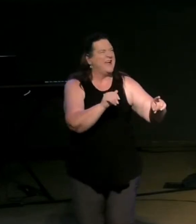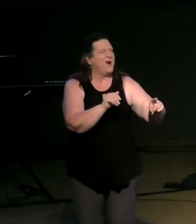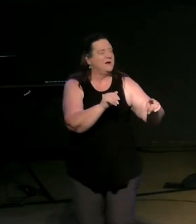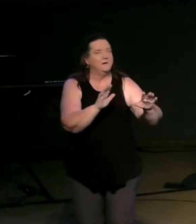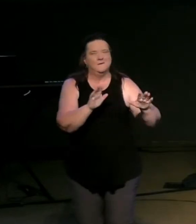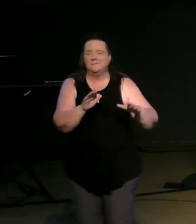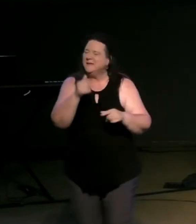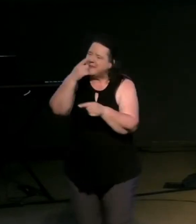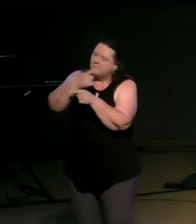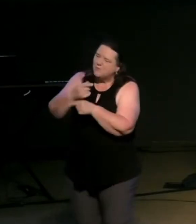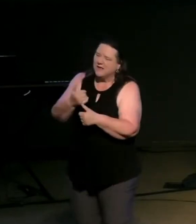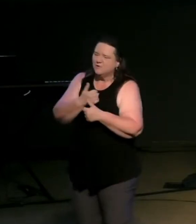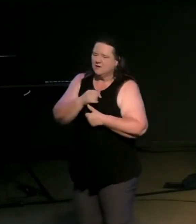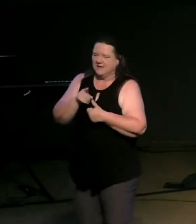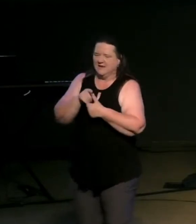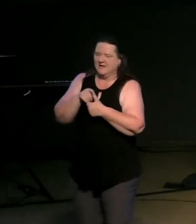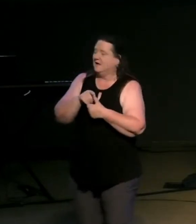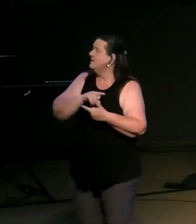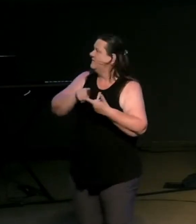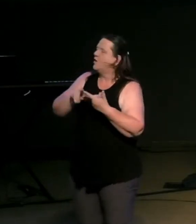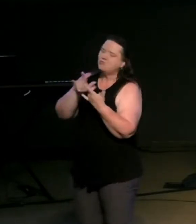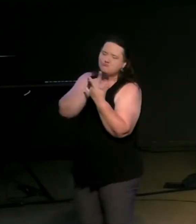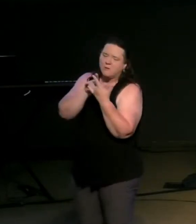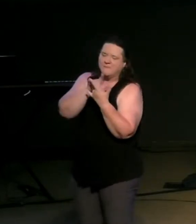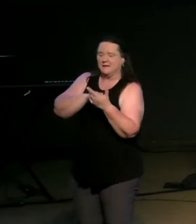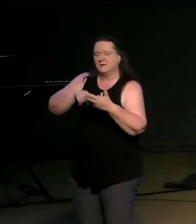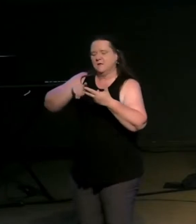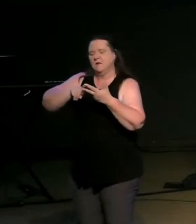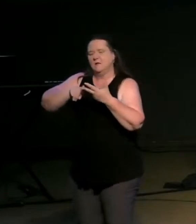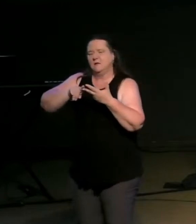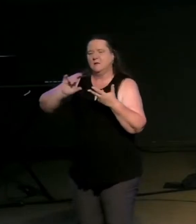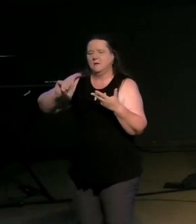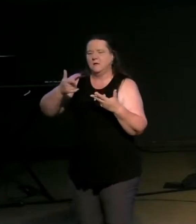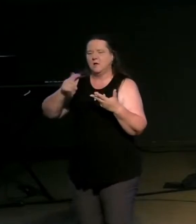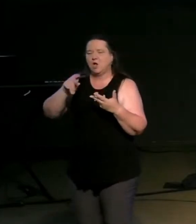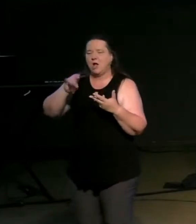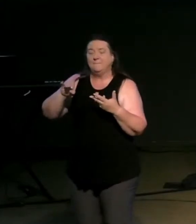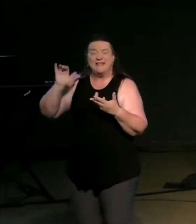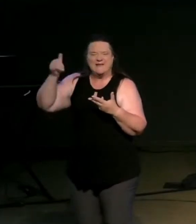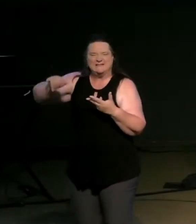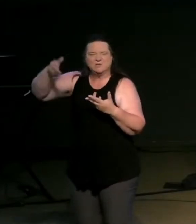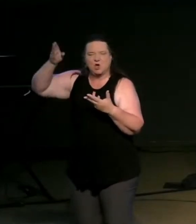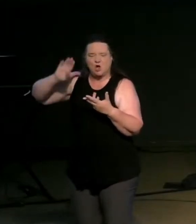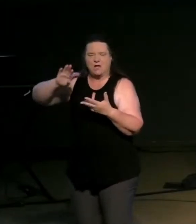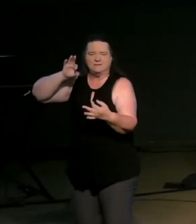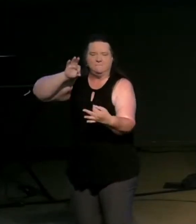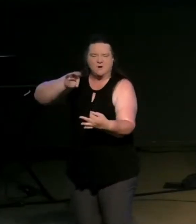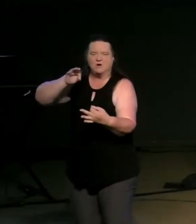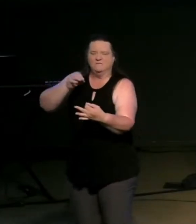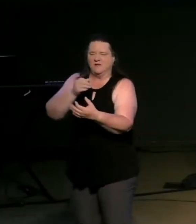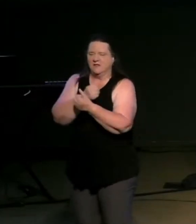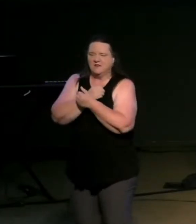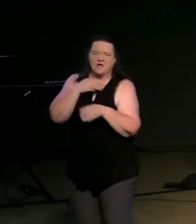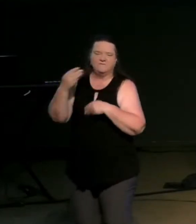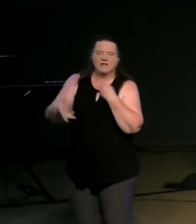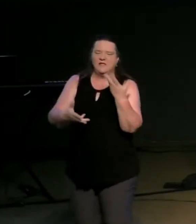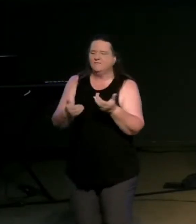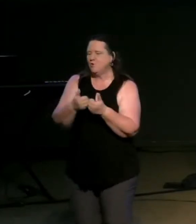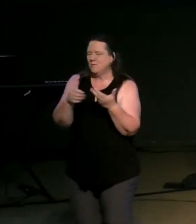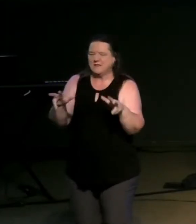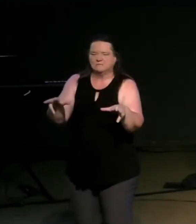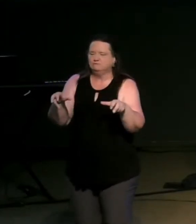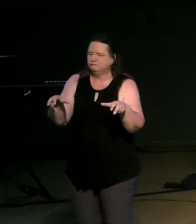phileo friendship eros a romantic love and then agape god's perfect love giving selfless